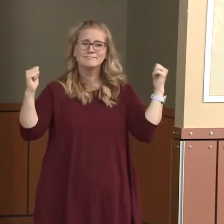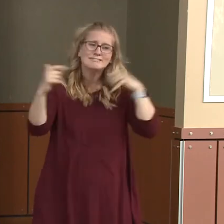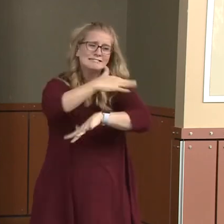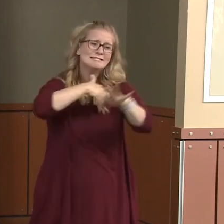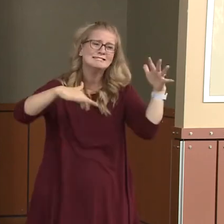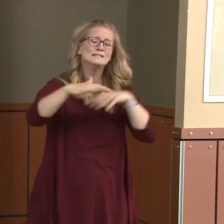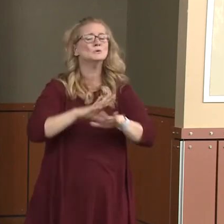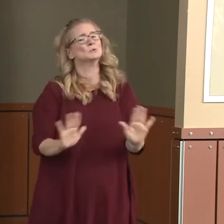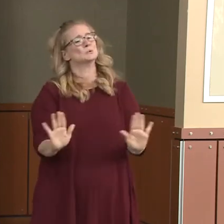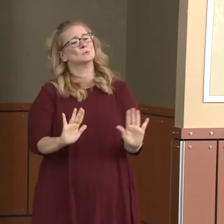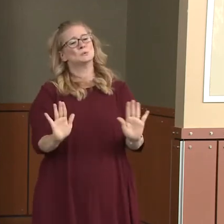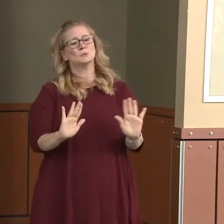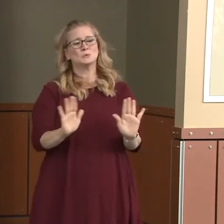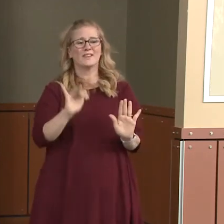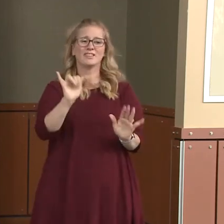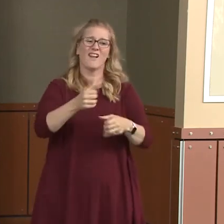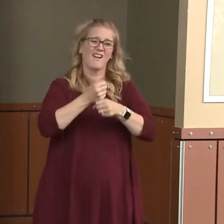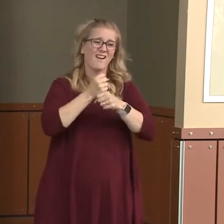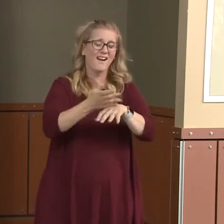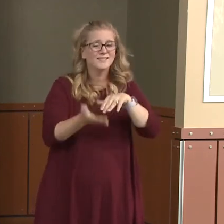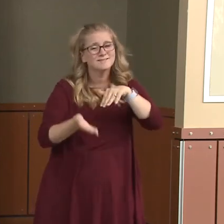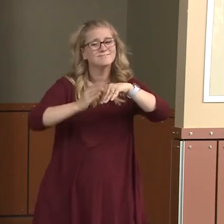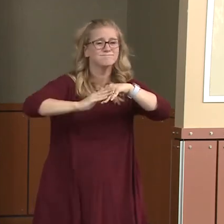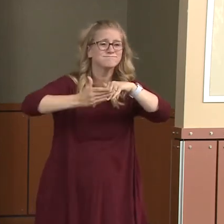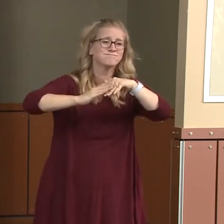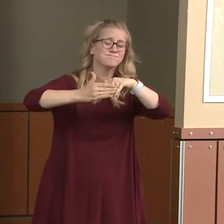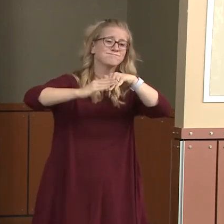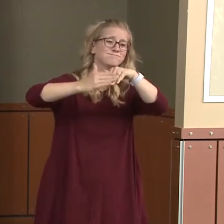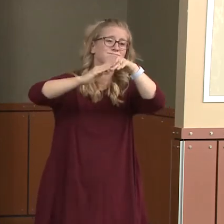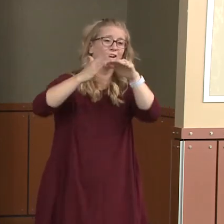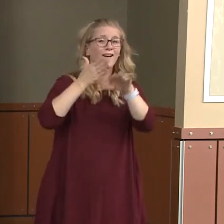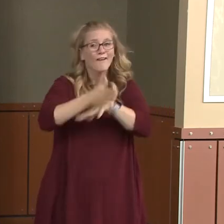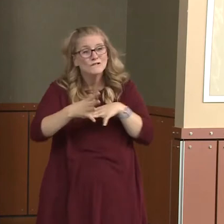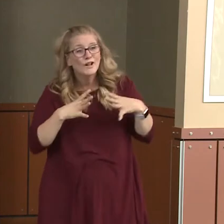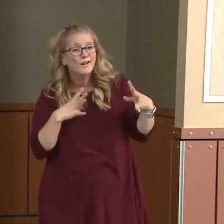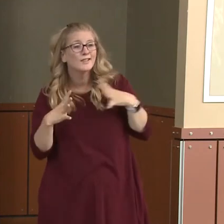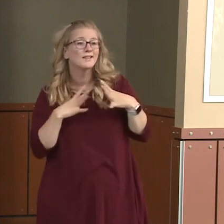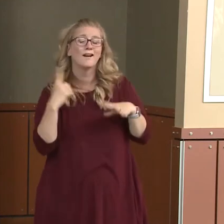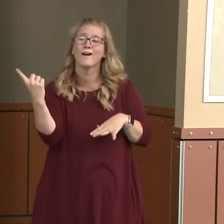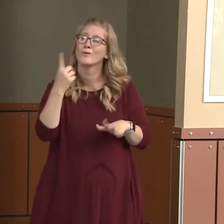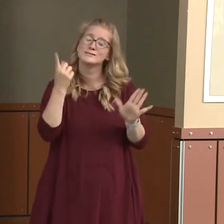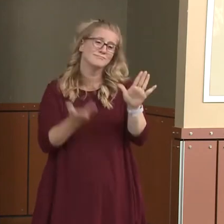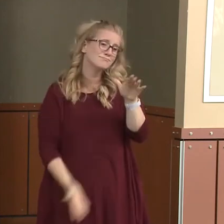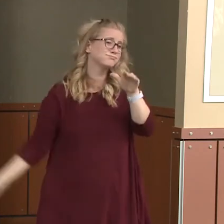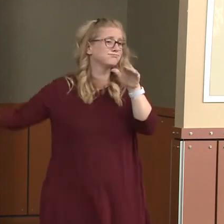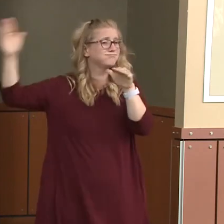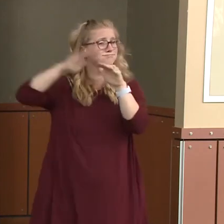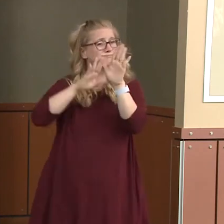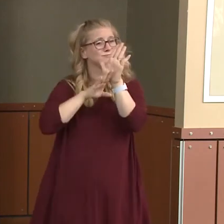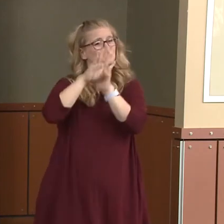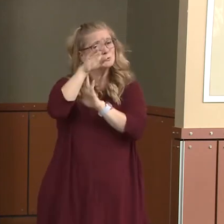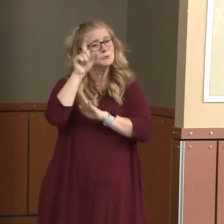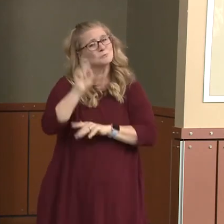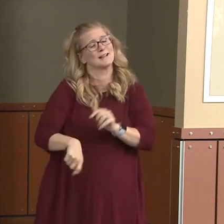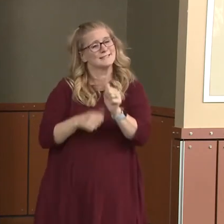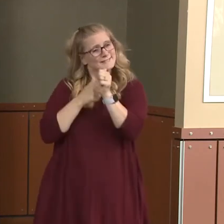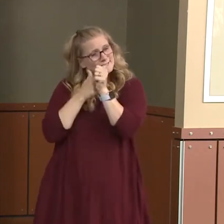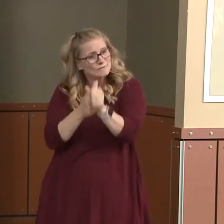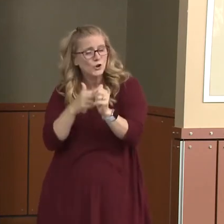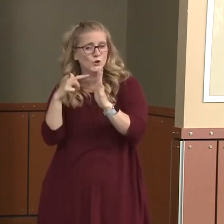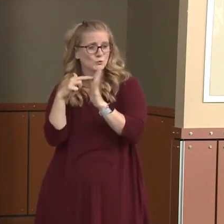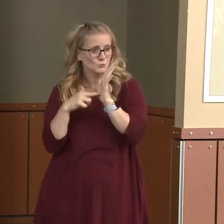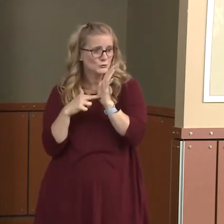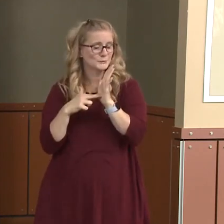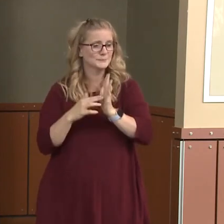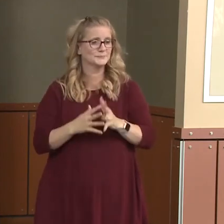our numbers up because we see it after holidays and such. So we really need to adhere to those principles. It